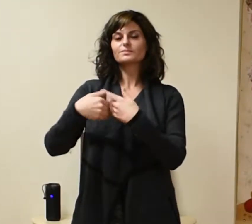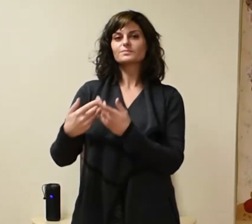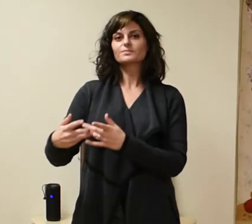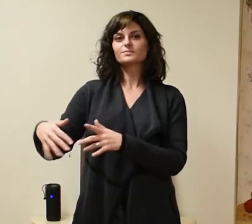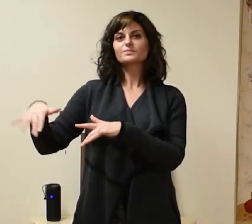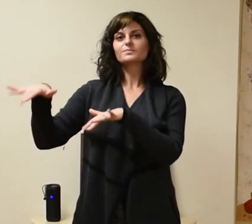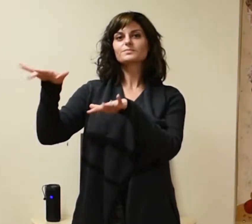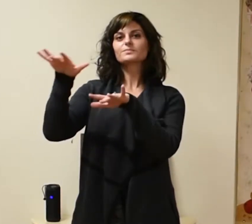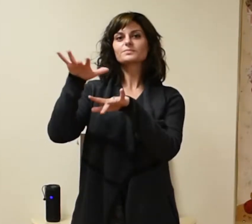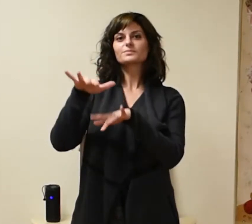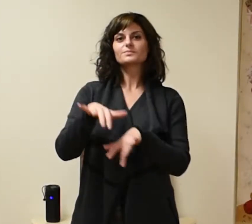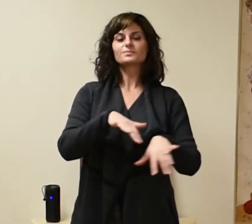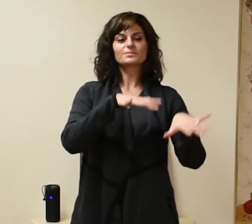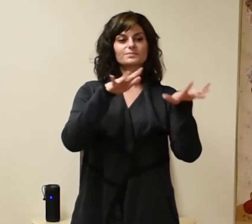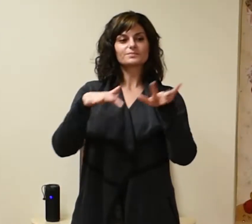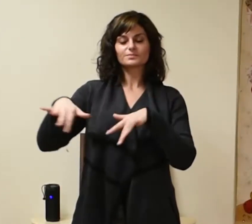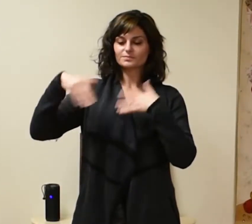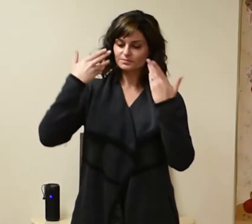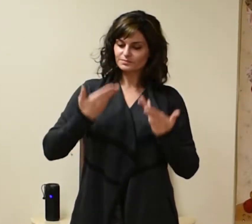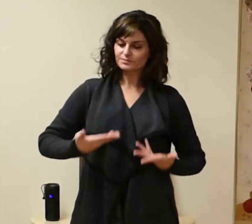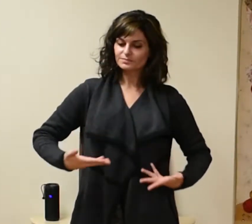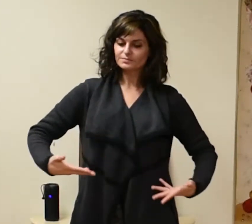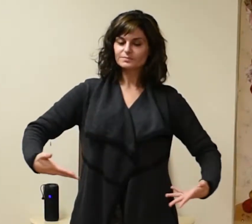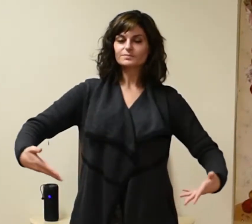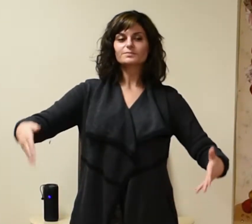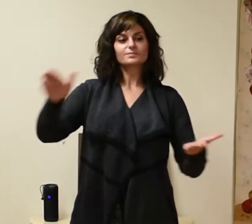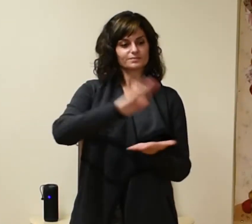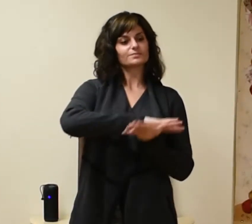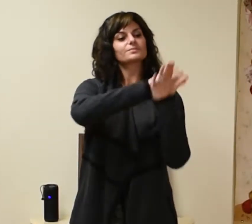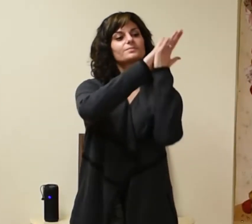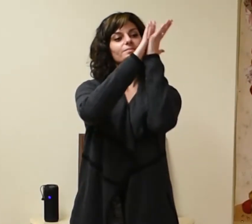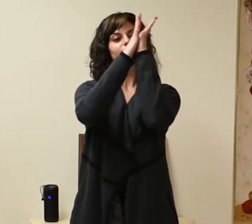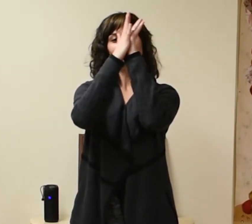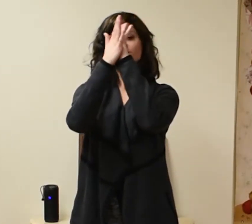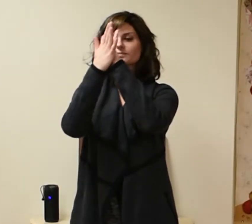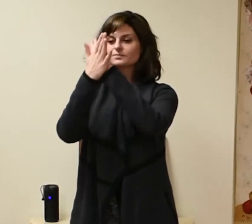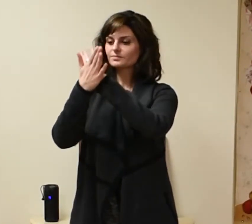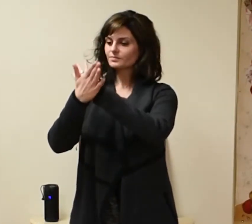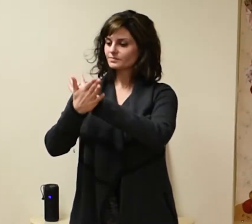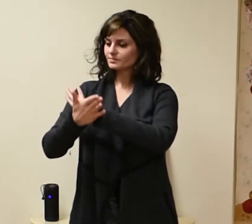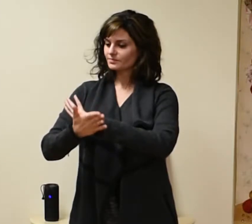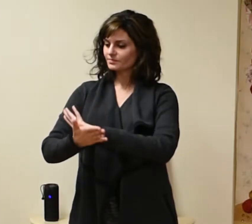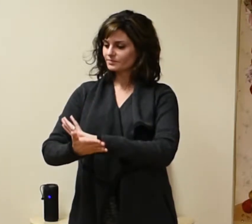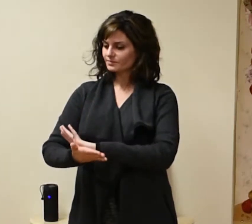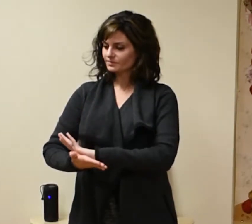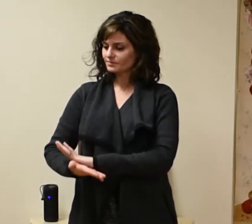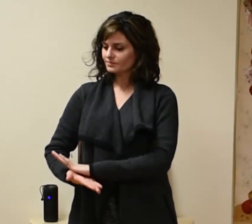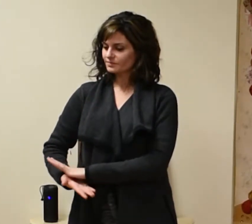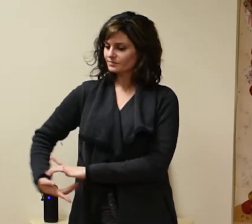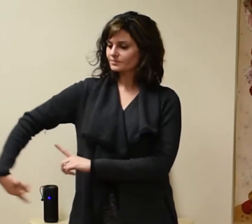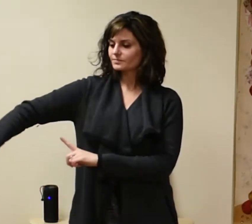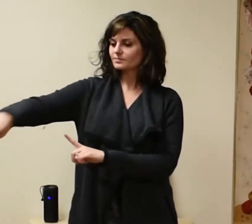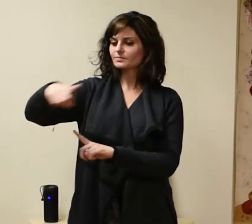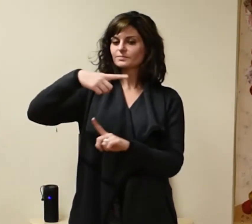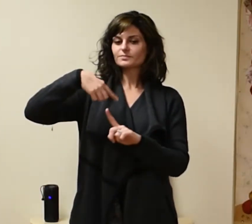Being is what we become, when doing